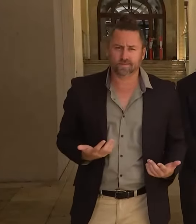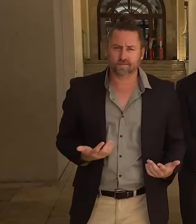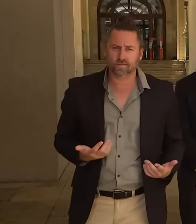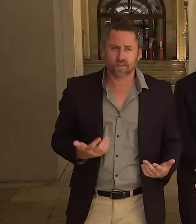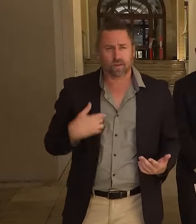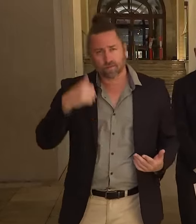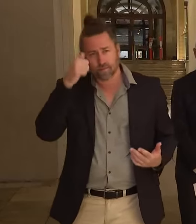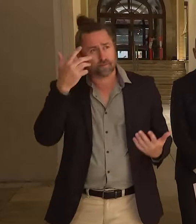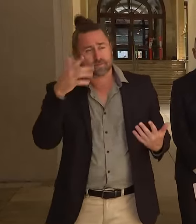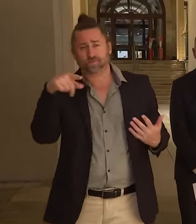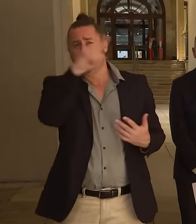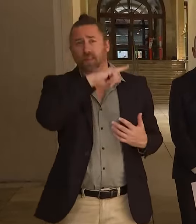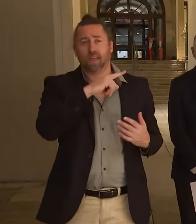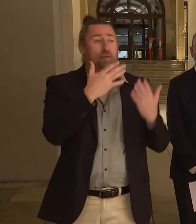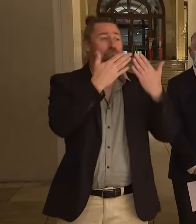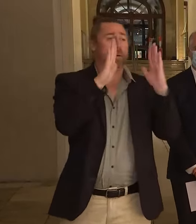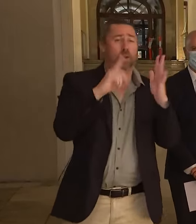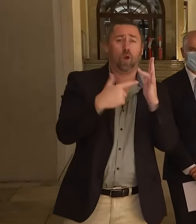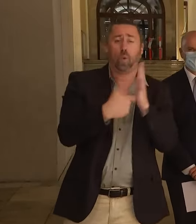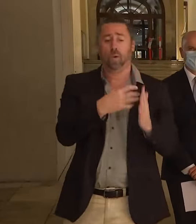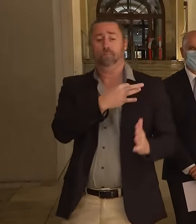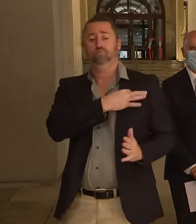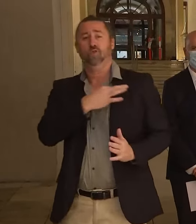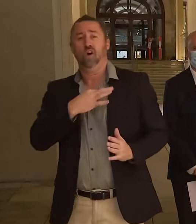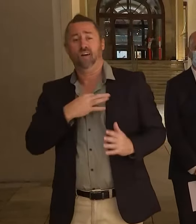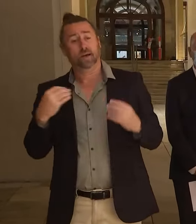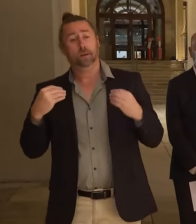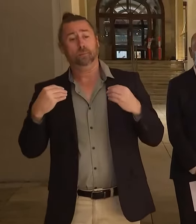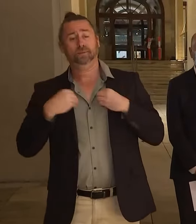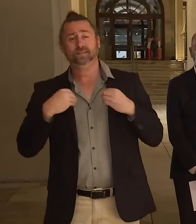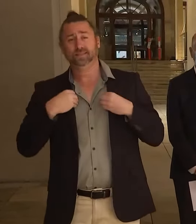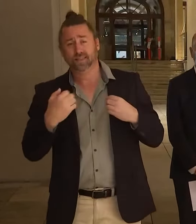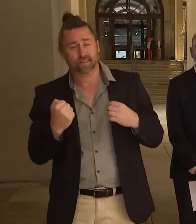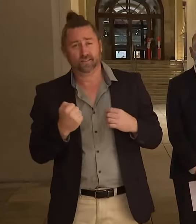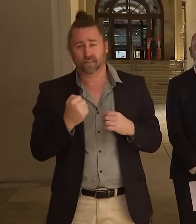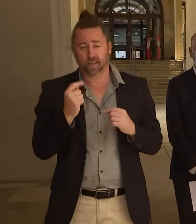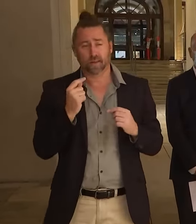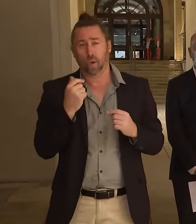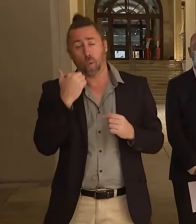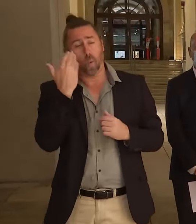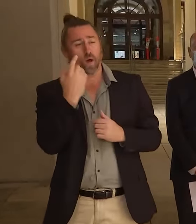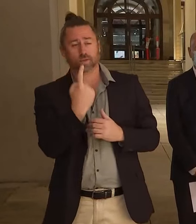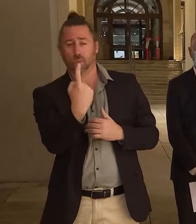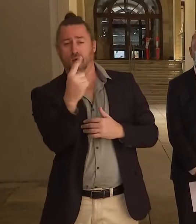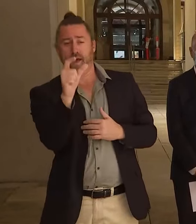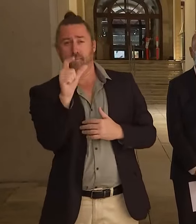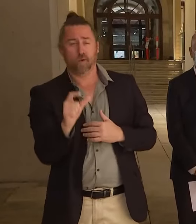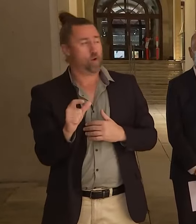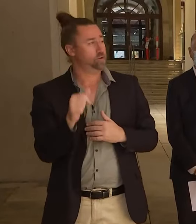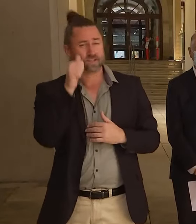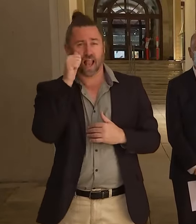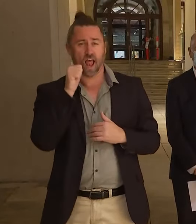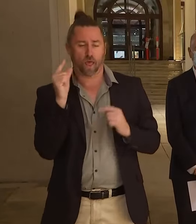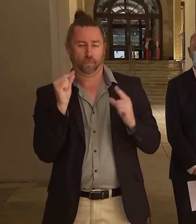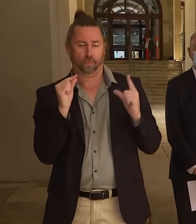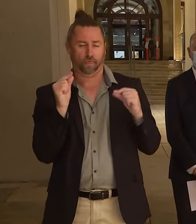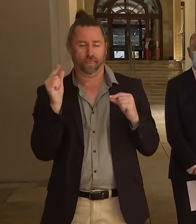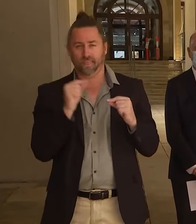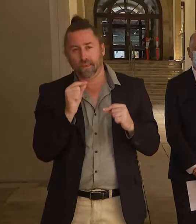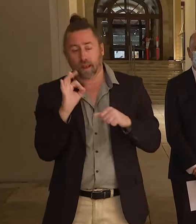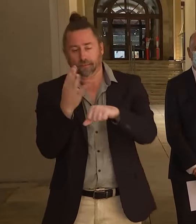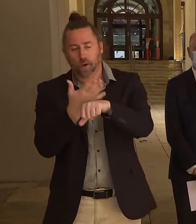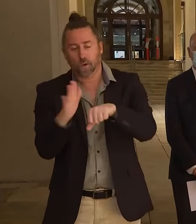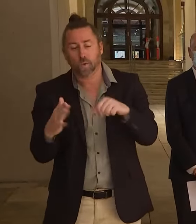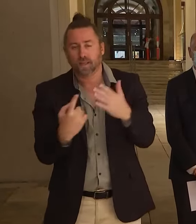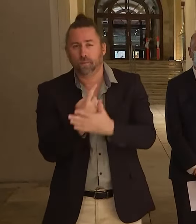business, private or public, you know, is immune to an individual doing wrong things. I